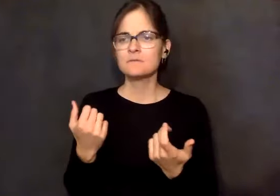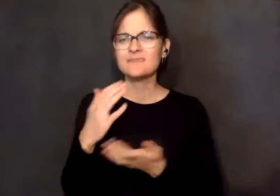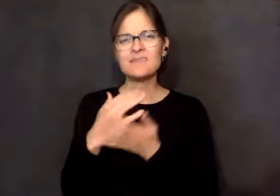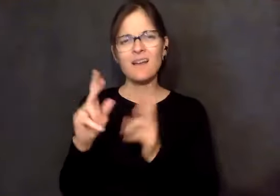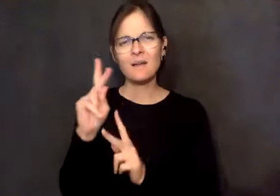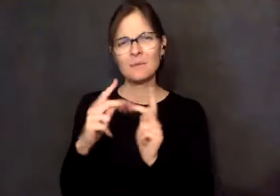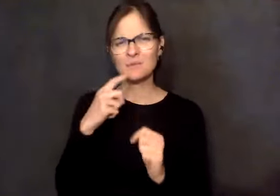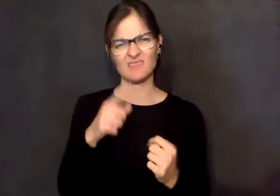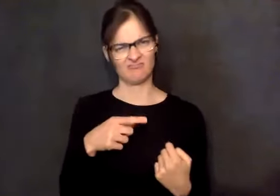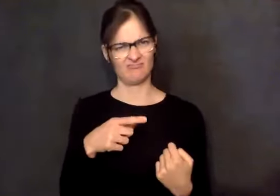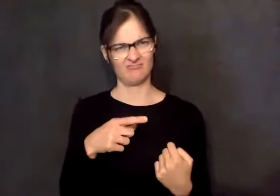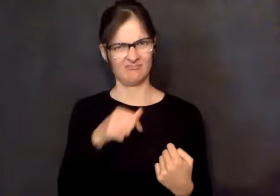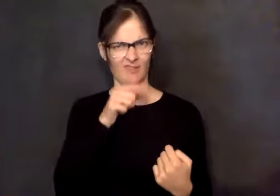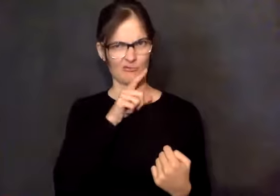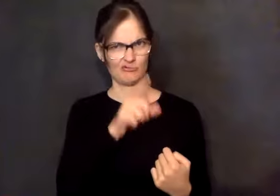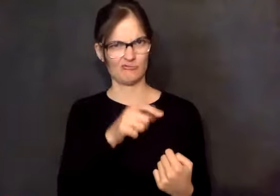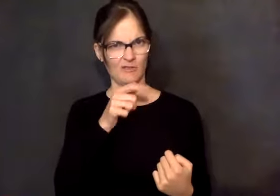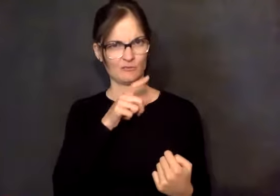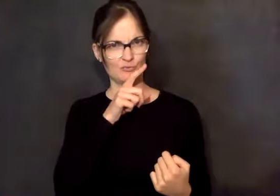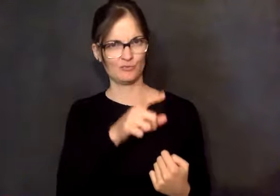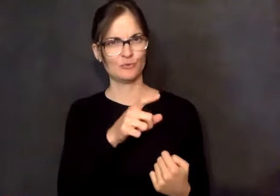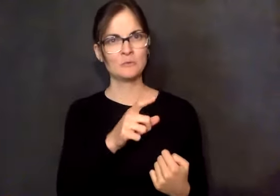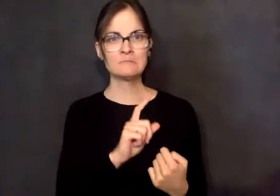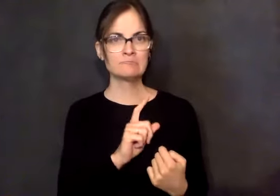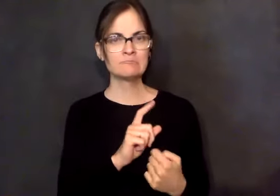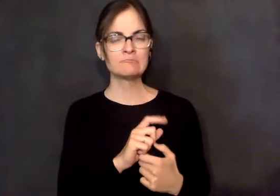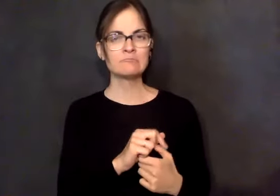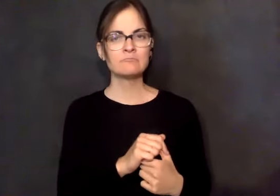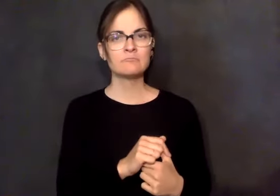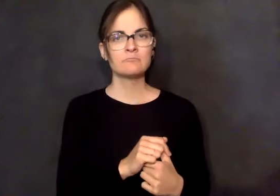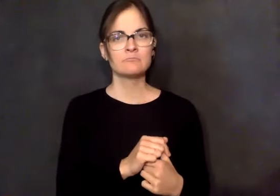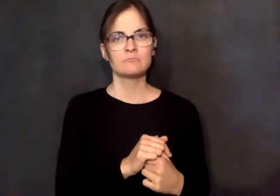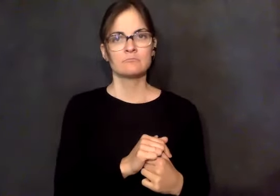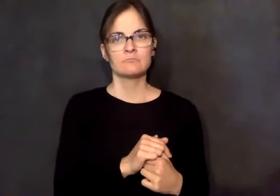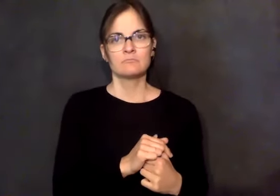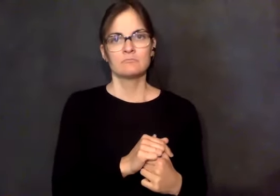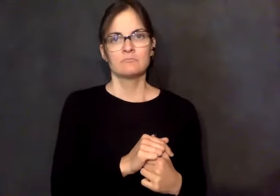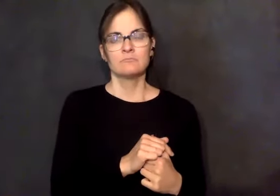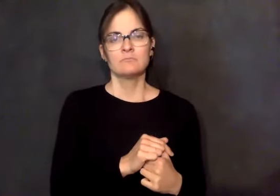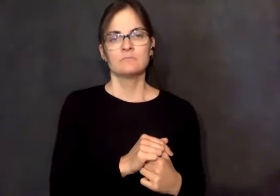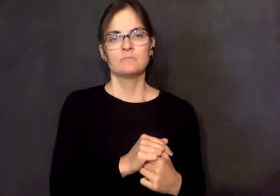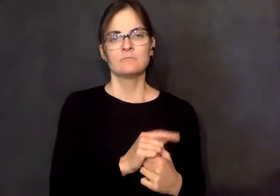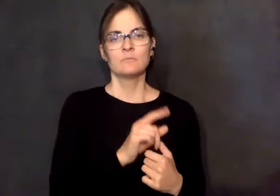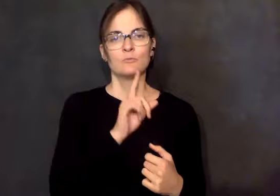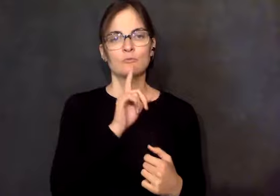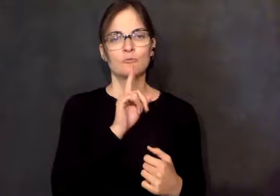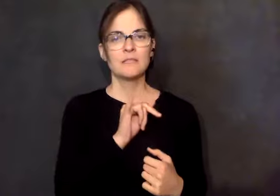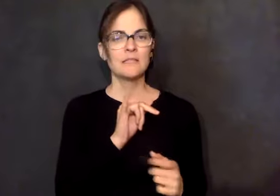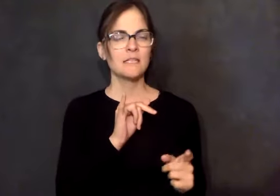families. And I think that's because they were trying to protect